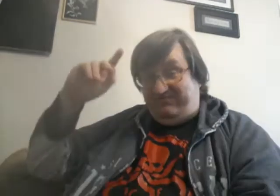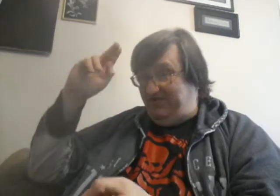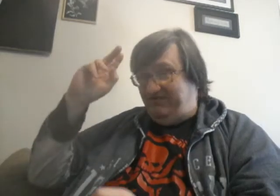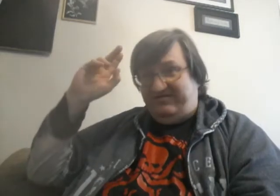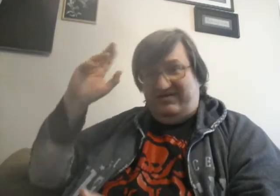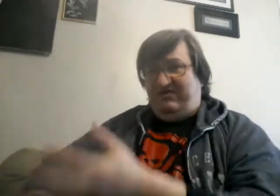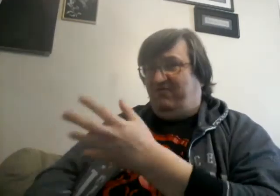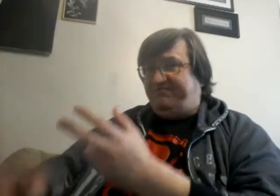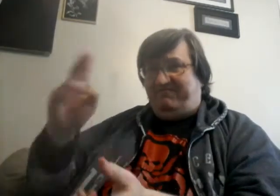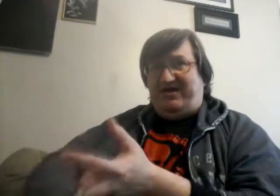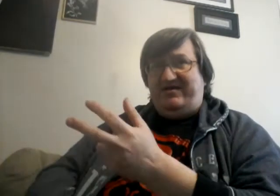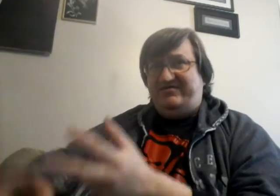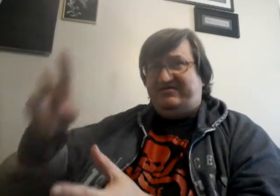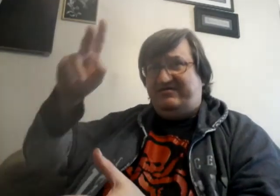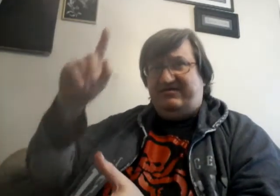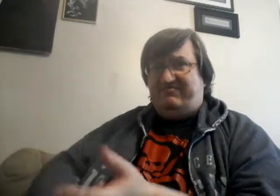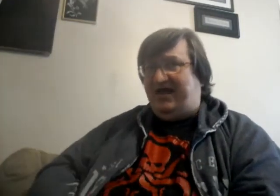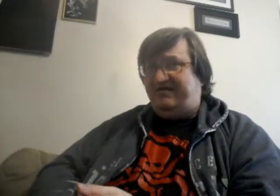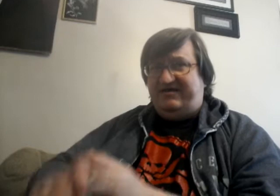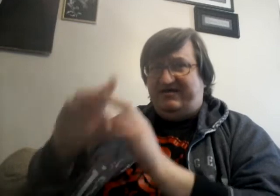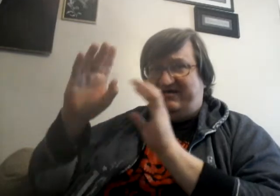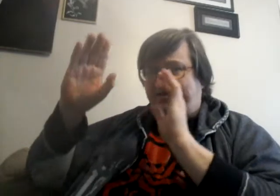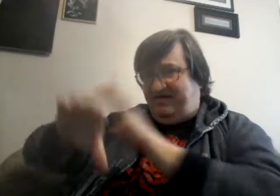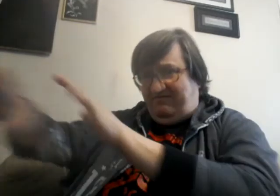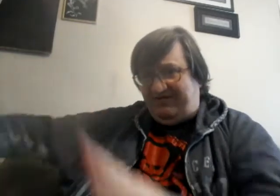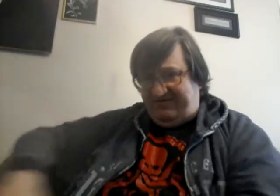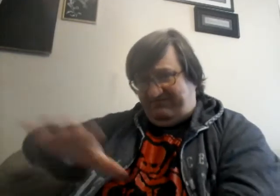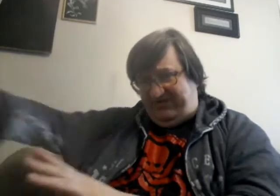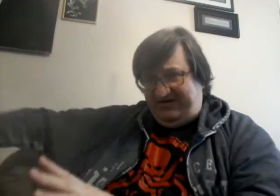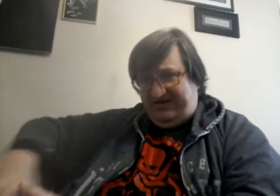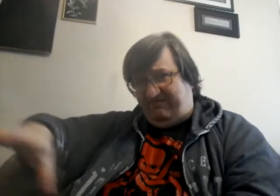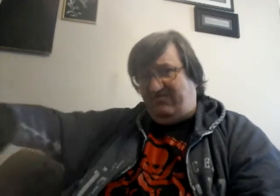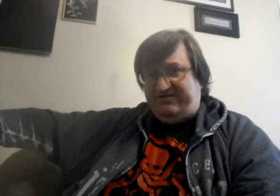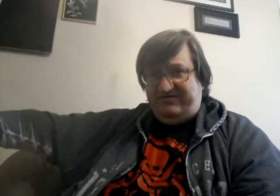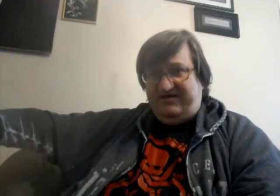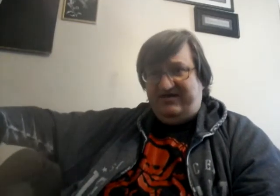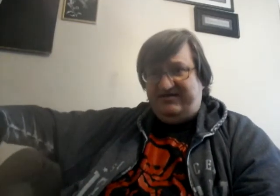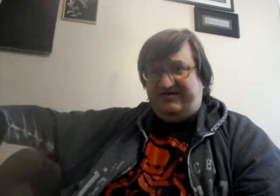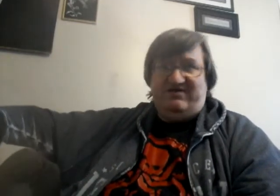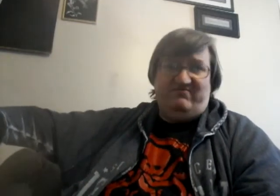warp the minds and the reality of all, of everyone in the town of